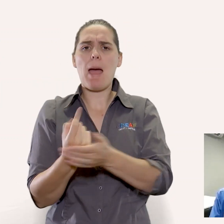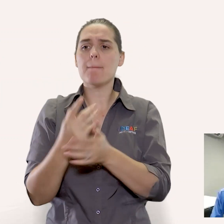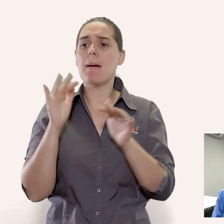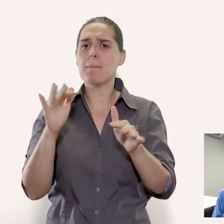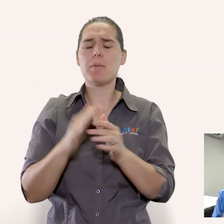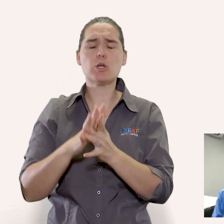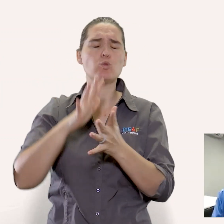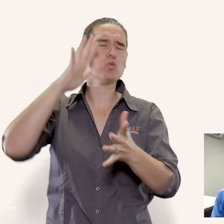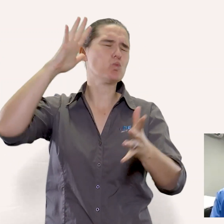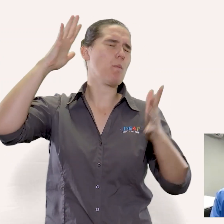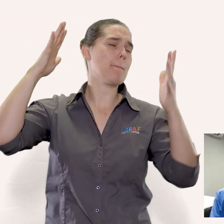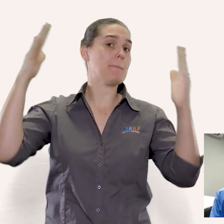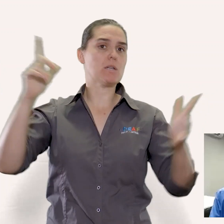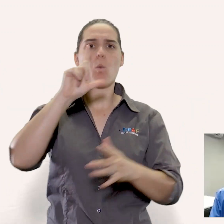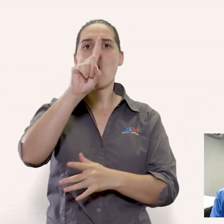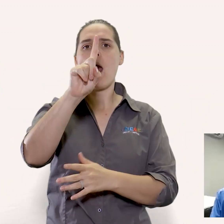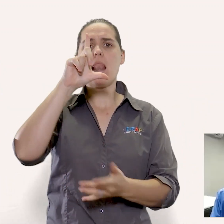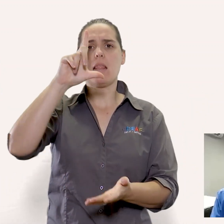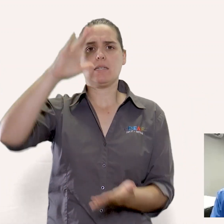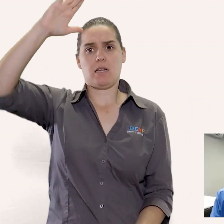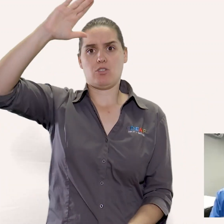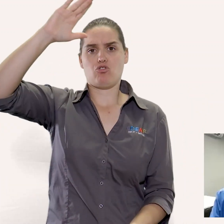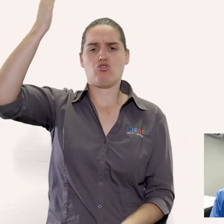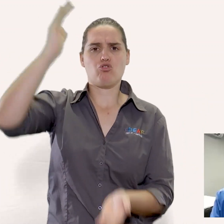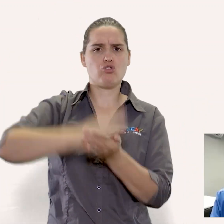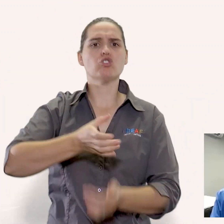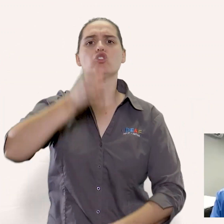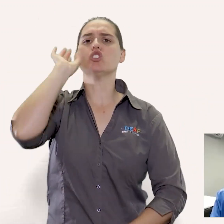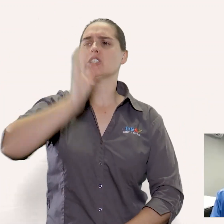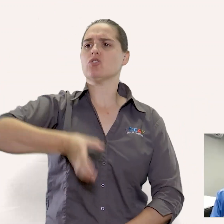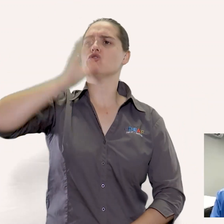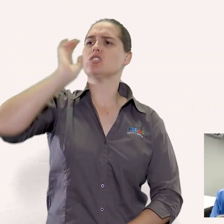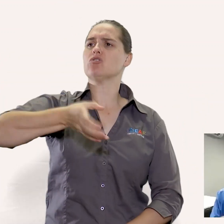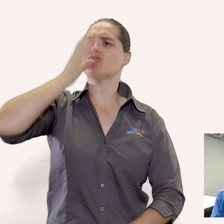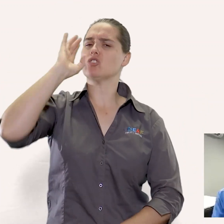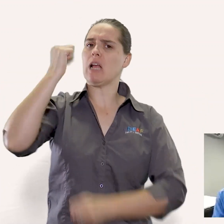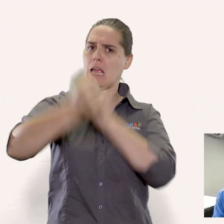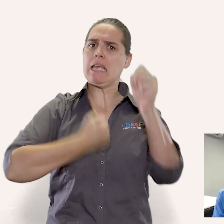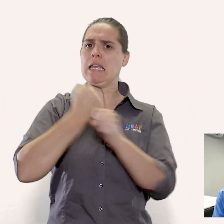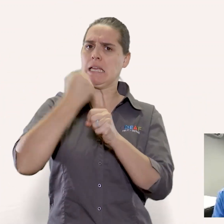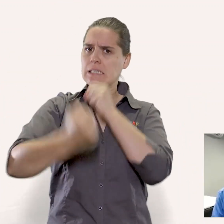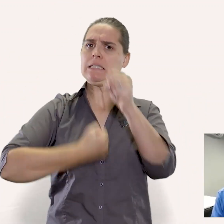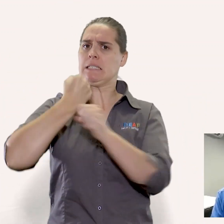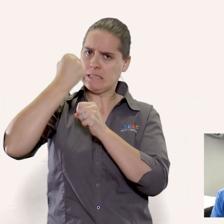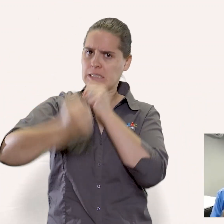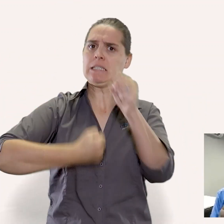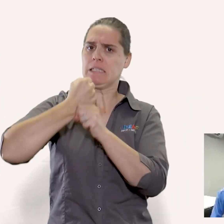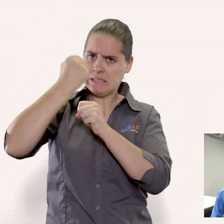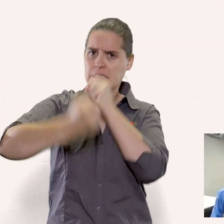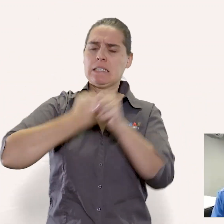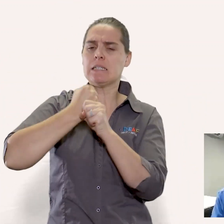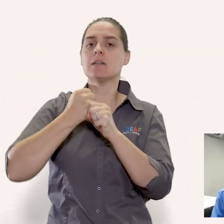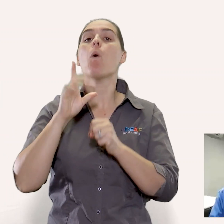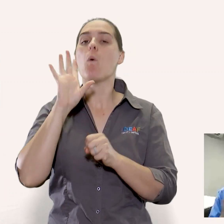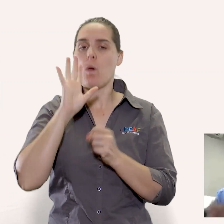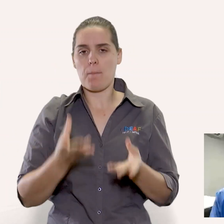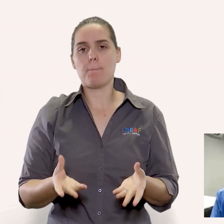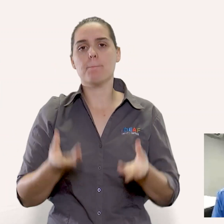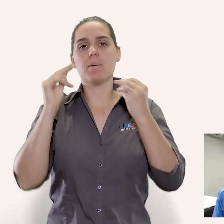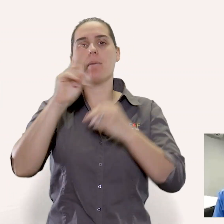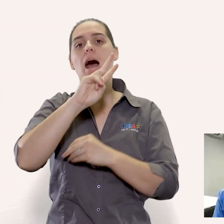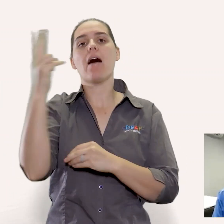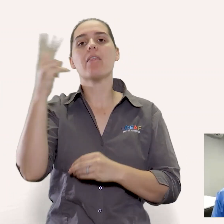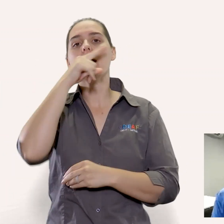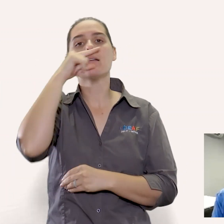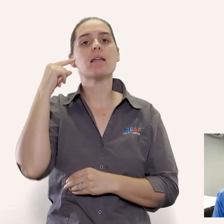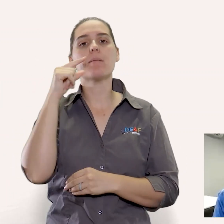develop a problem with colloidal silver are the guys that drink a liter of this stuff every day for several years then you're going to have a blue discoloration